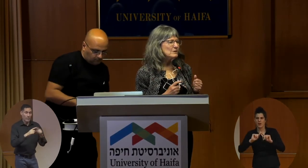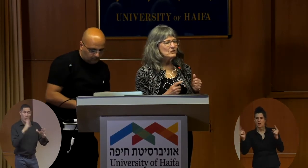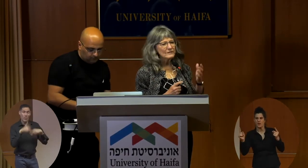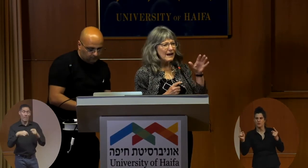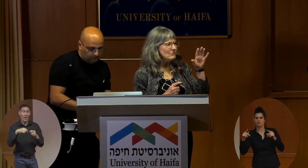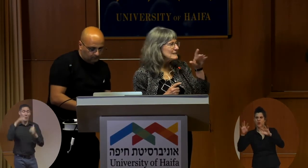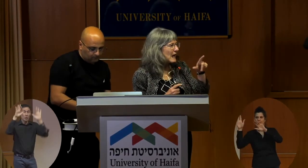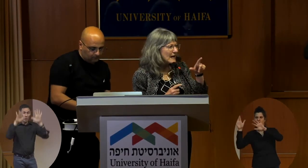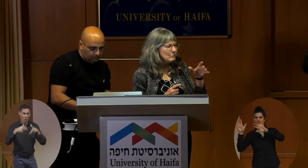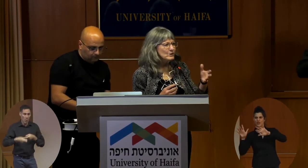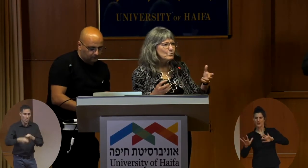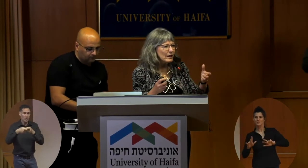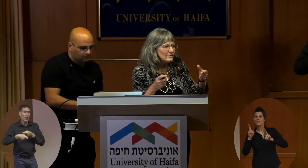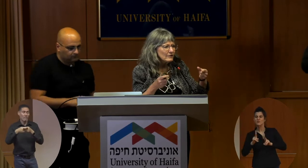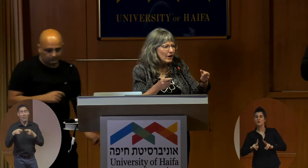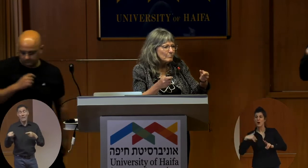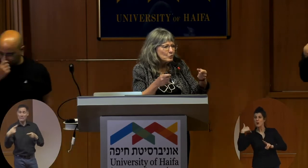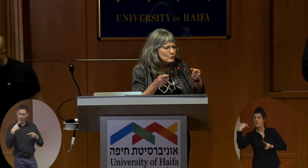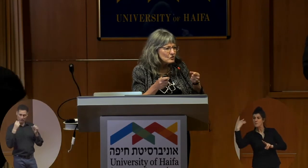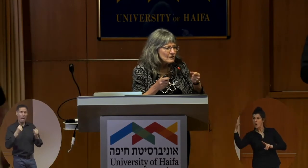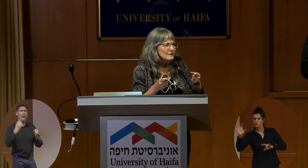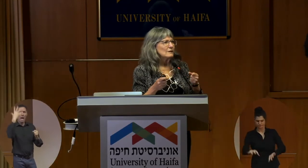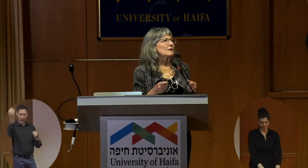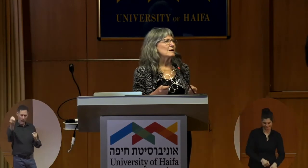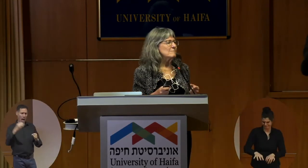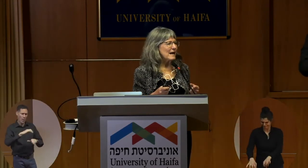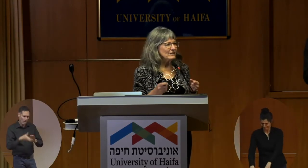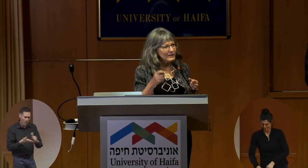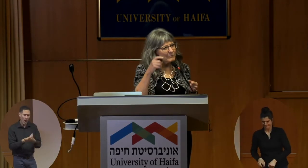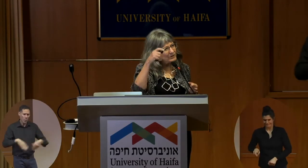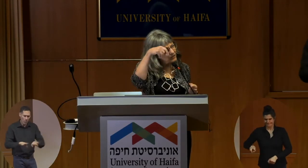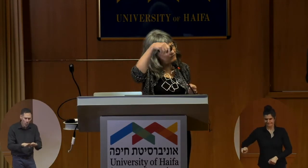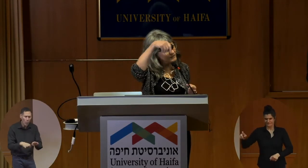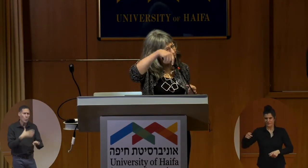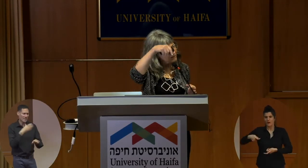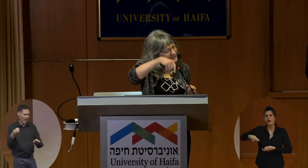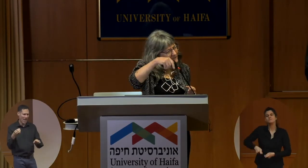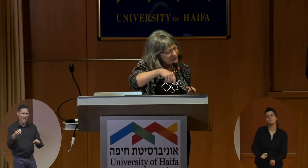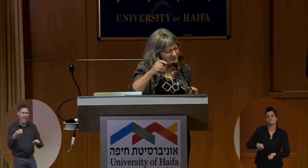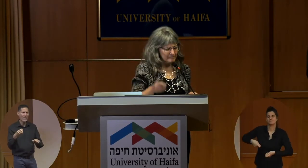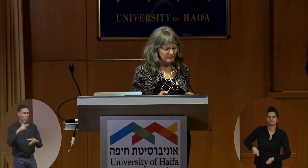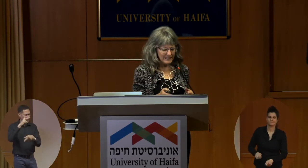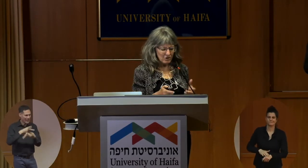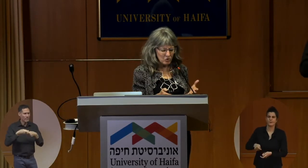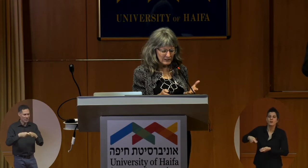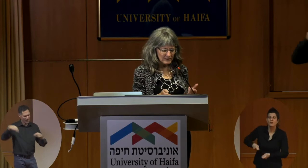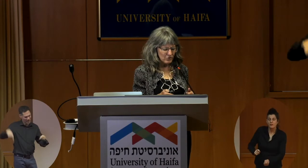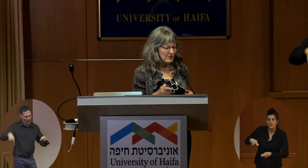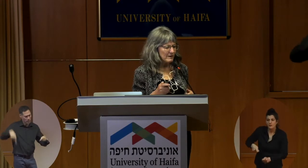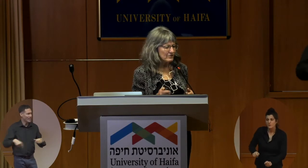can be used outside when you put on boots, and you keep the shovels downstairs. And it's a whole little story about